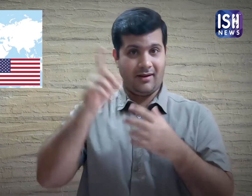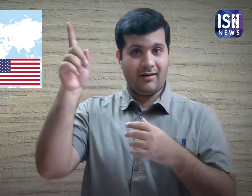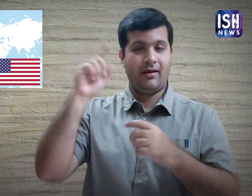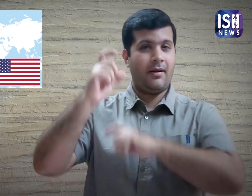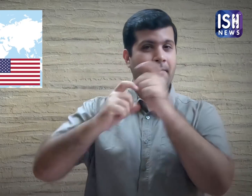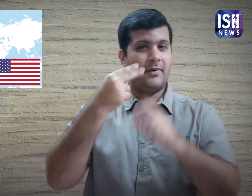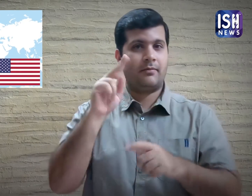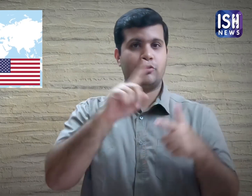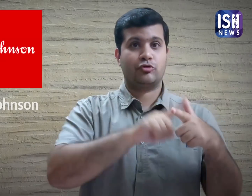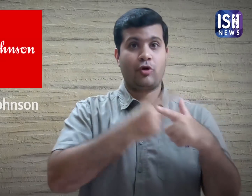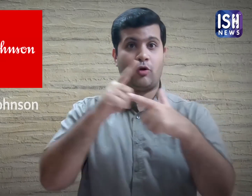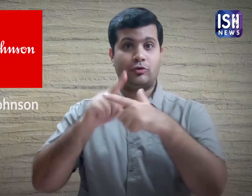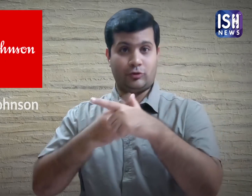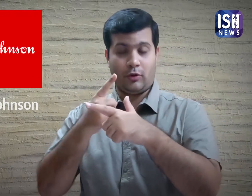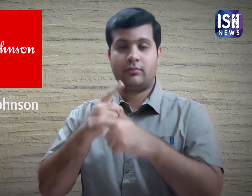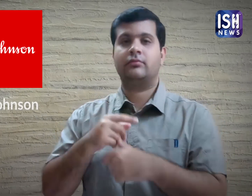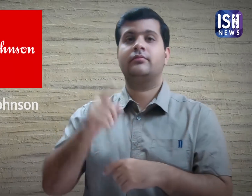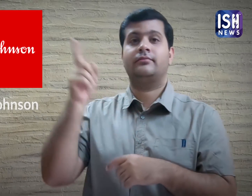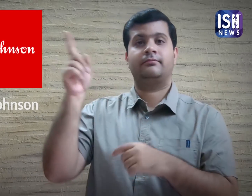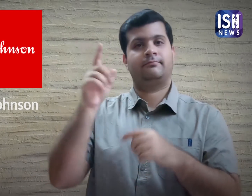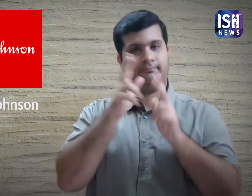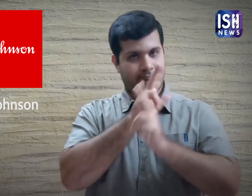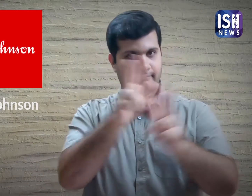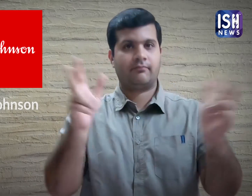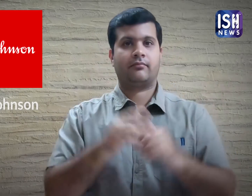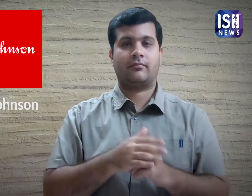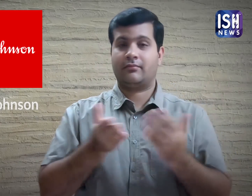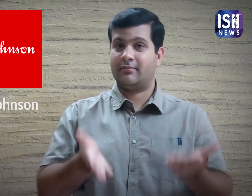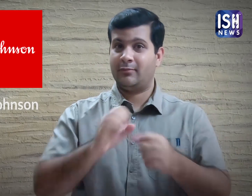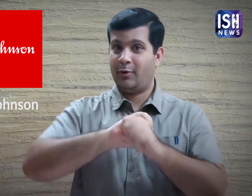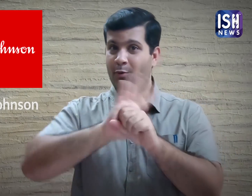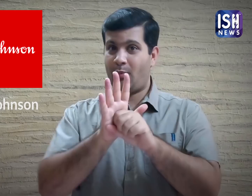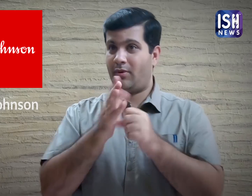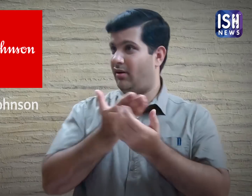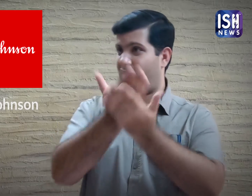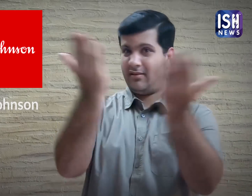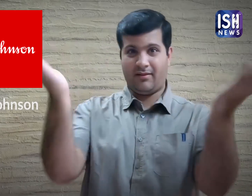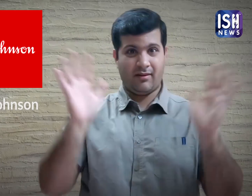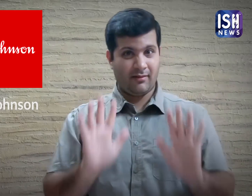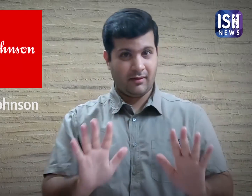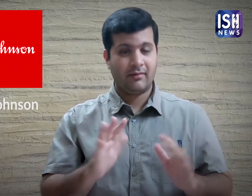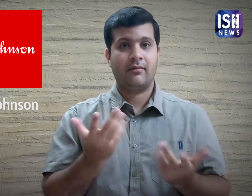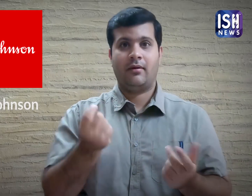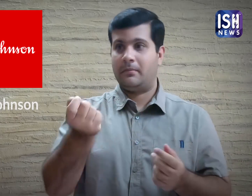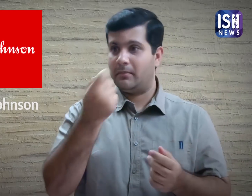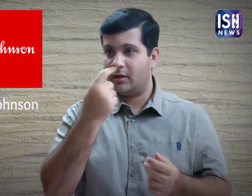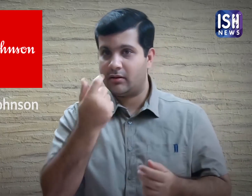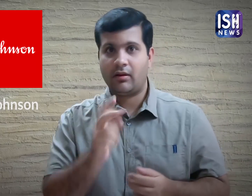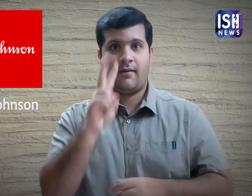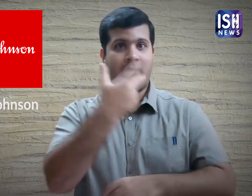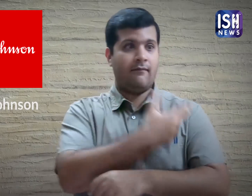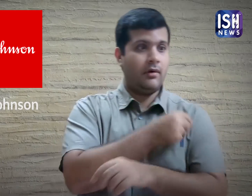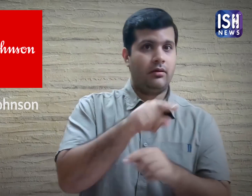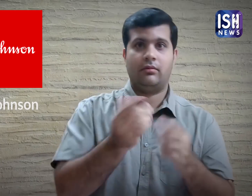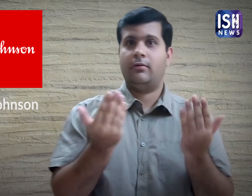American pharmaceutical company Johnson & Johnson has announced that after testing many vaccines